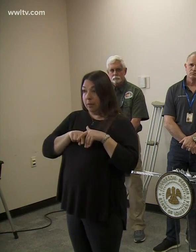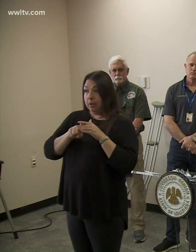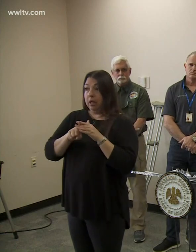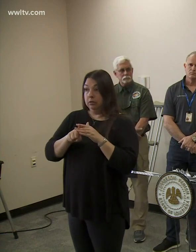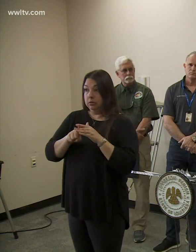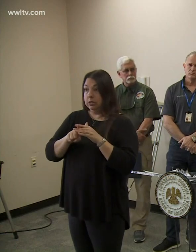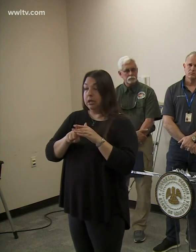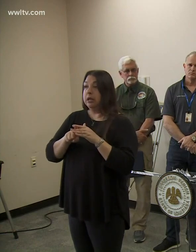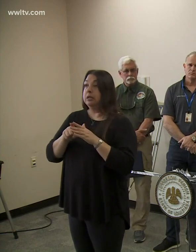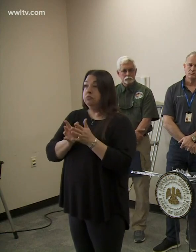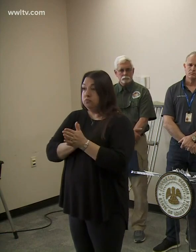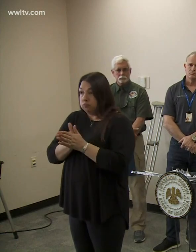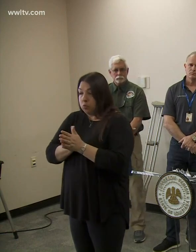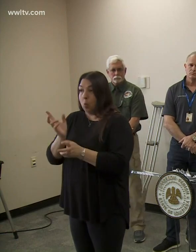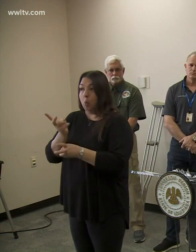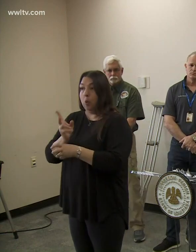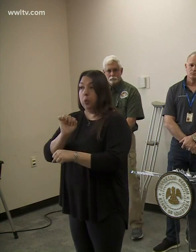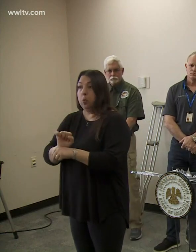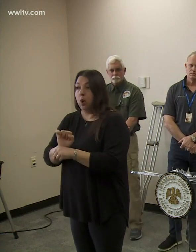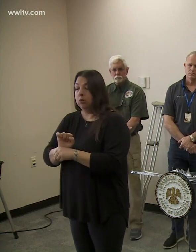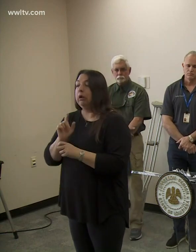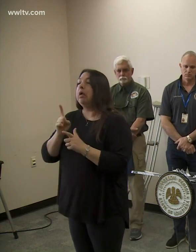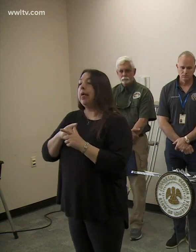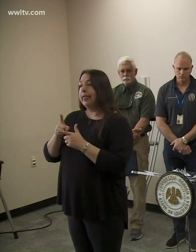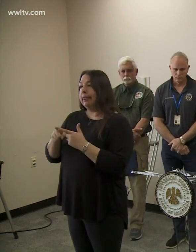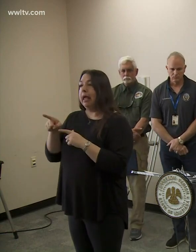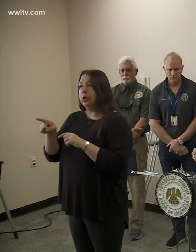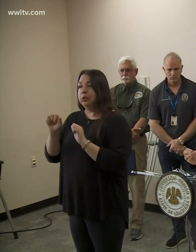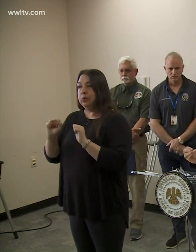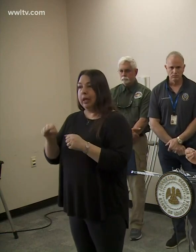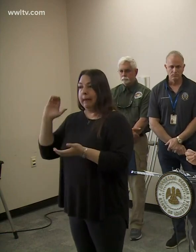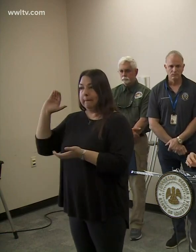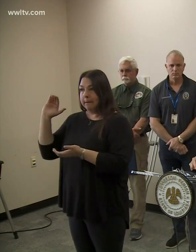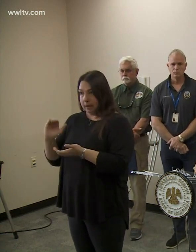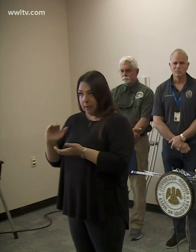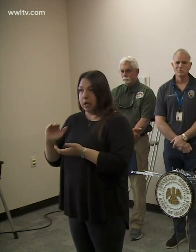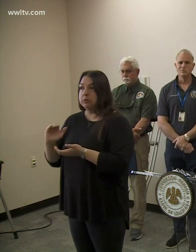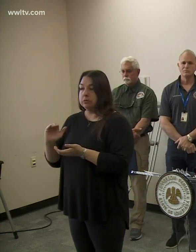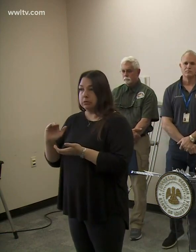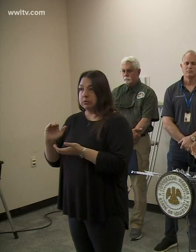very aggressively, you are able to minimize